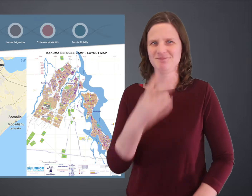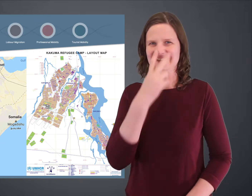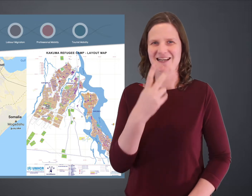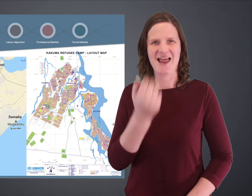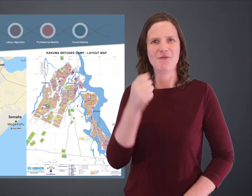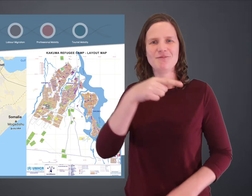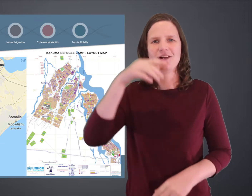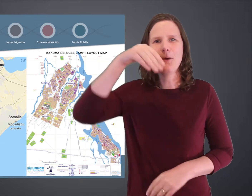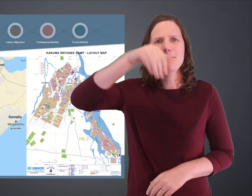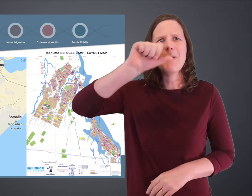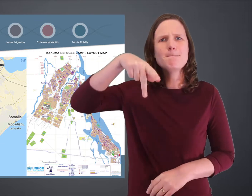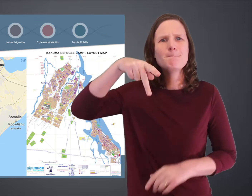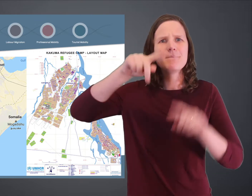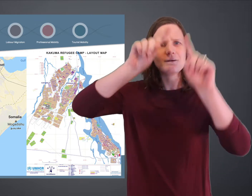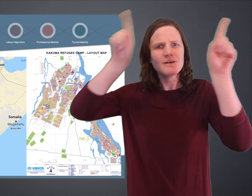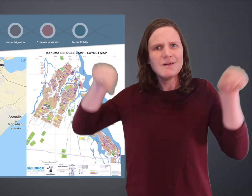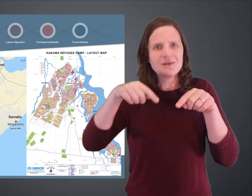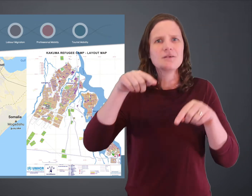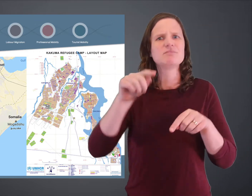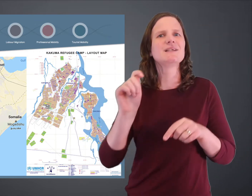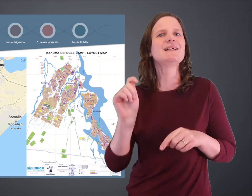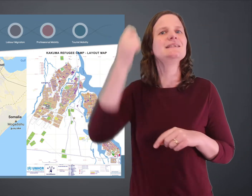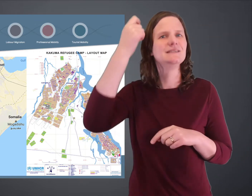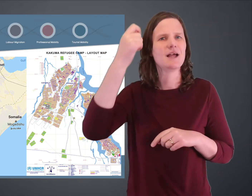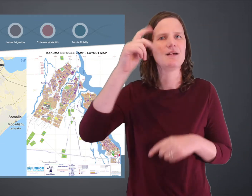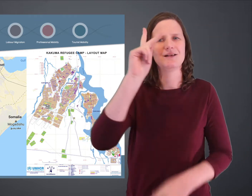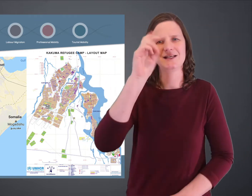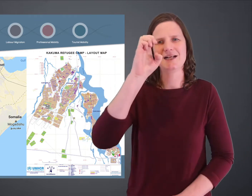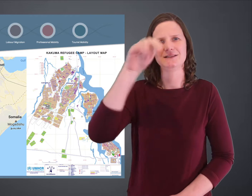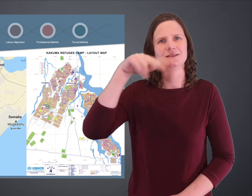You can see on the slide there is a map of Kenya,